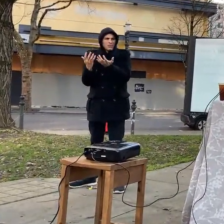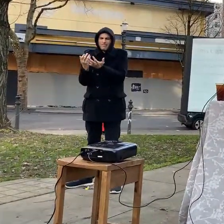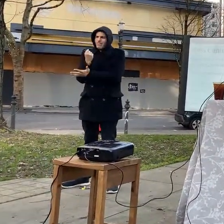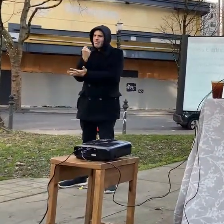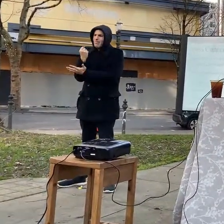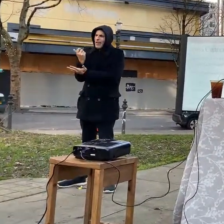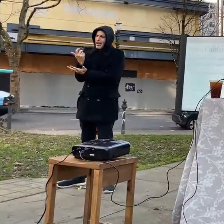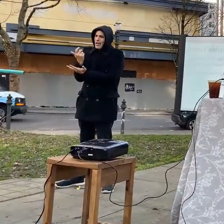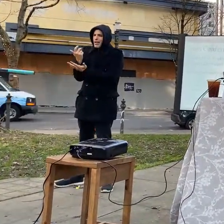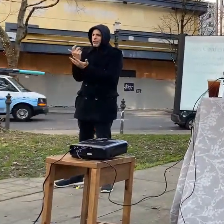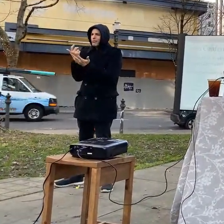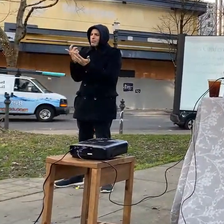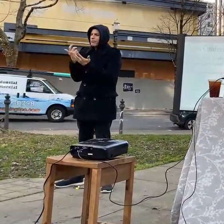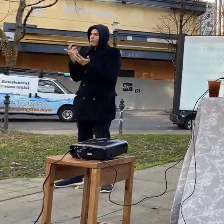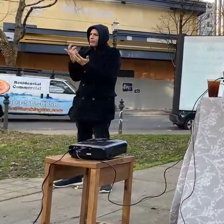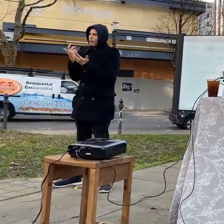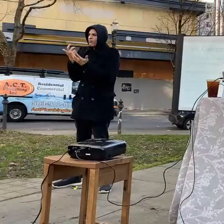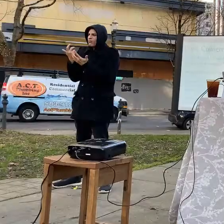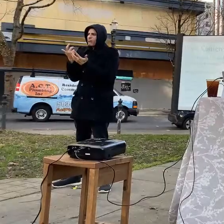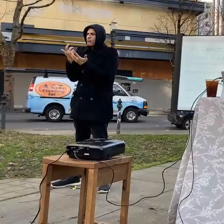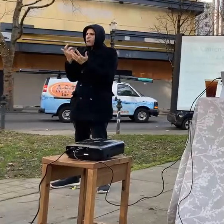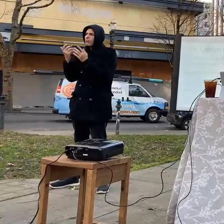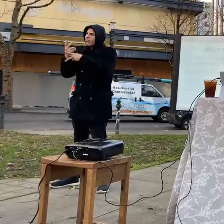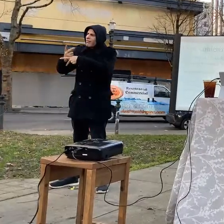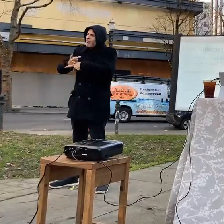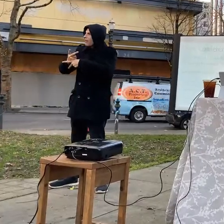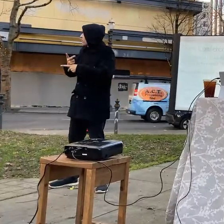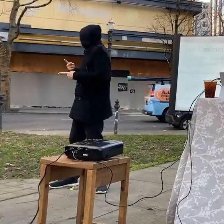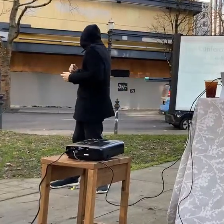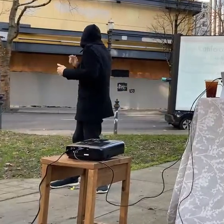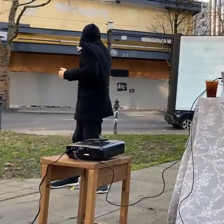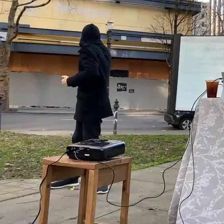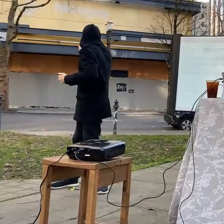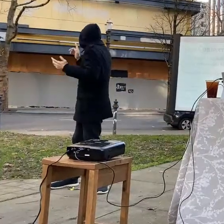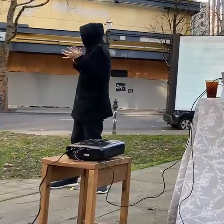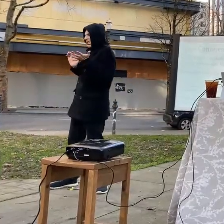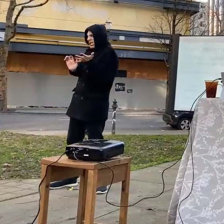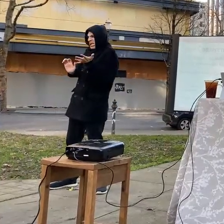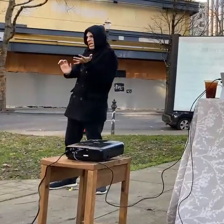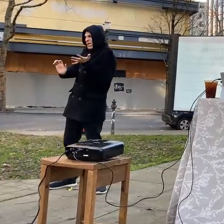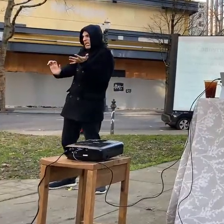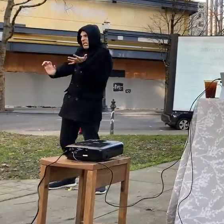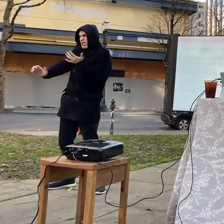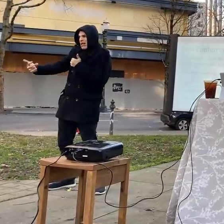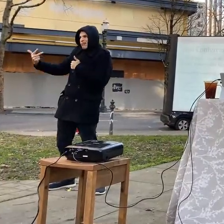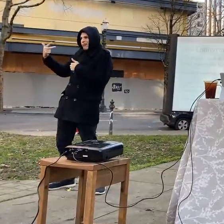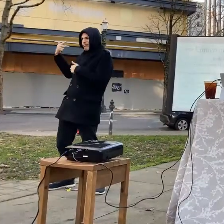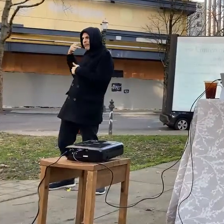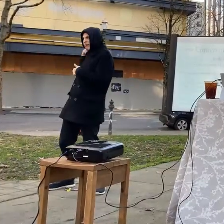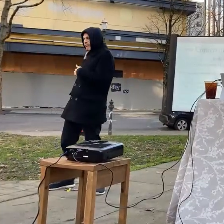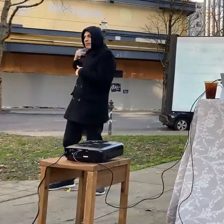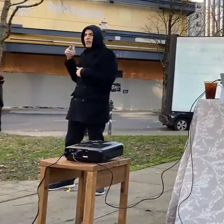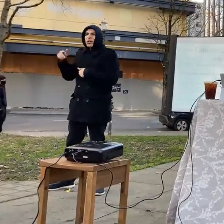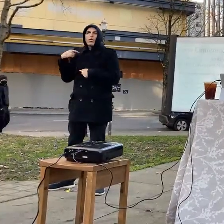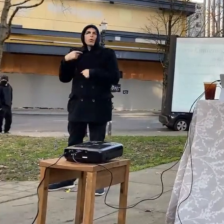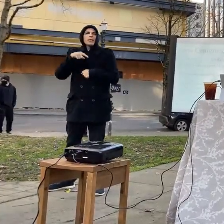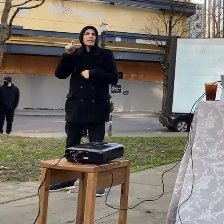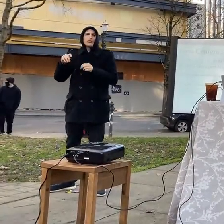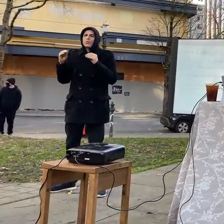had ever thought i would be doing nor something i thought i would need to do even last week um